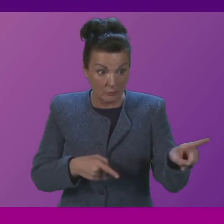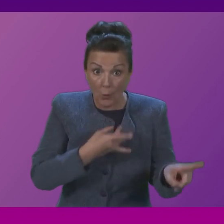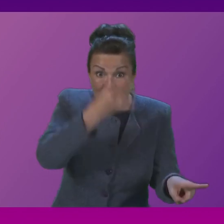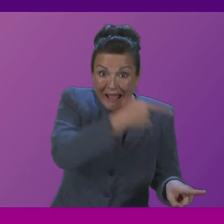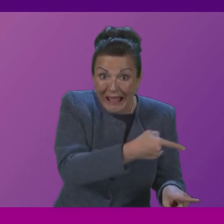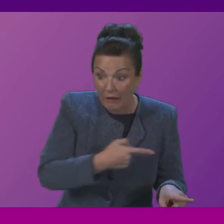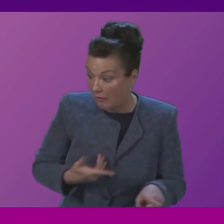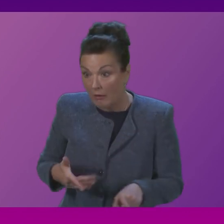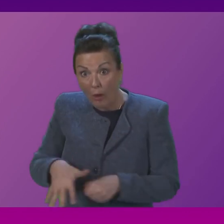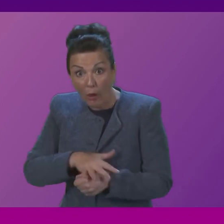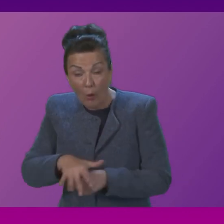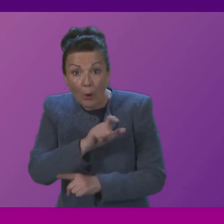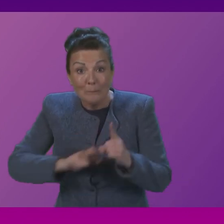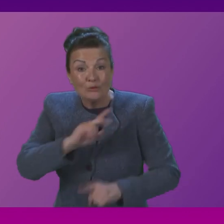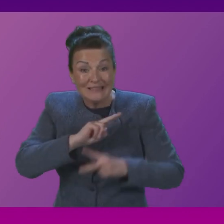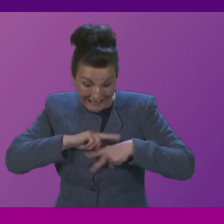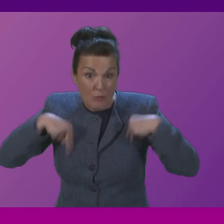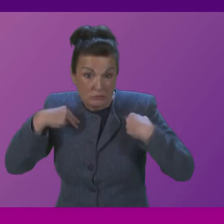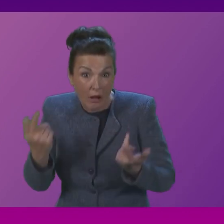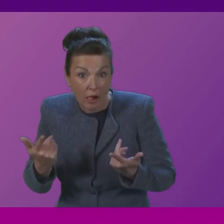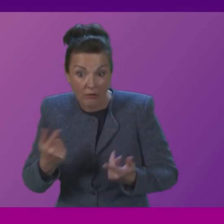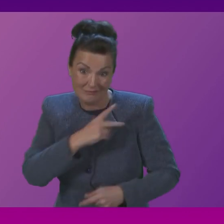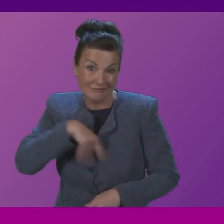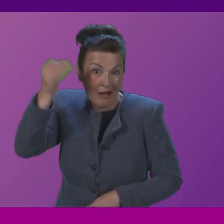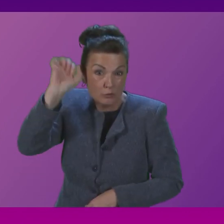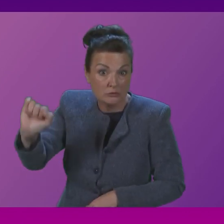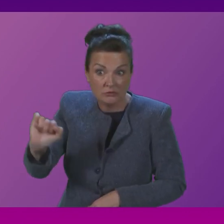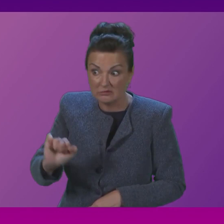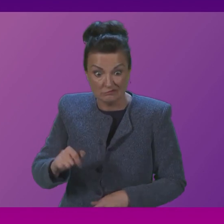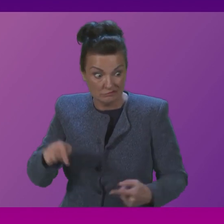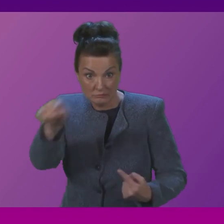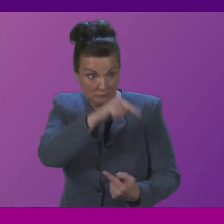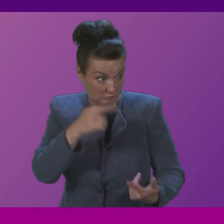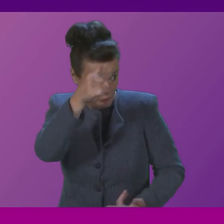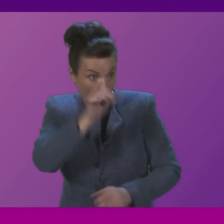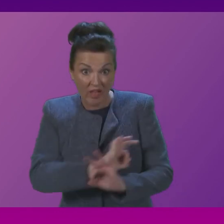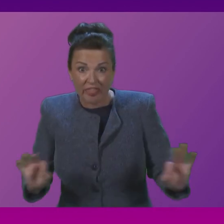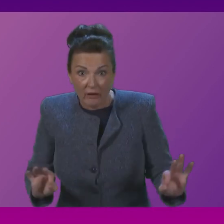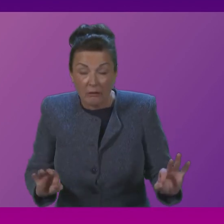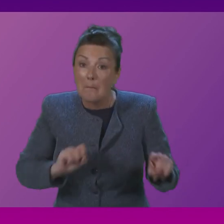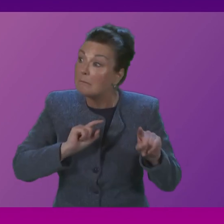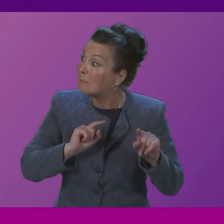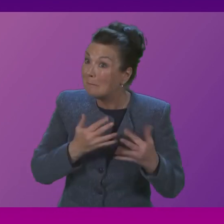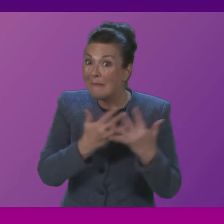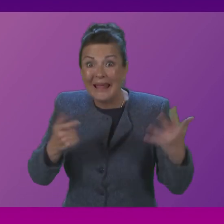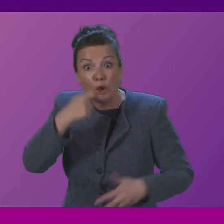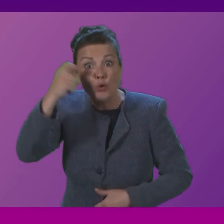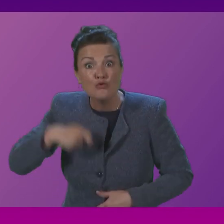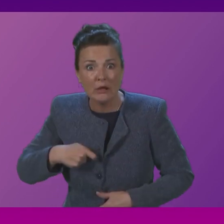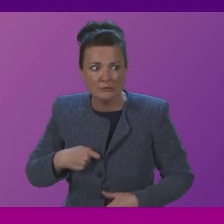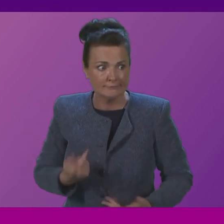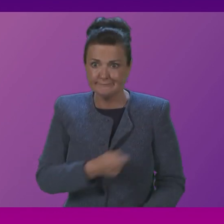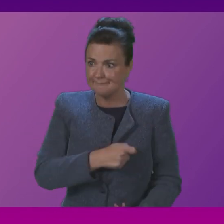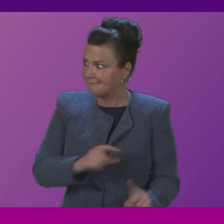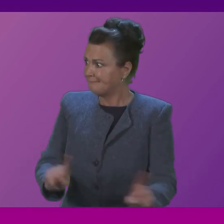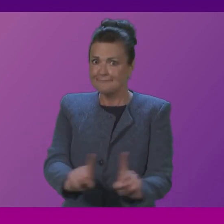the local community council or the Ukrainians themselves have heard anything further many of the Ukrainians are unsure and anxious and already